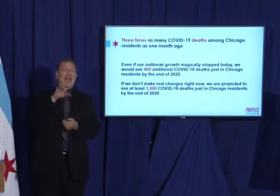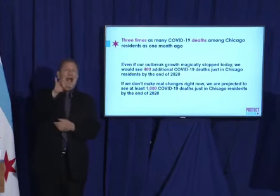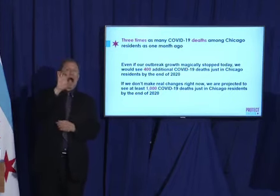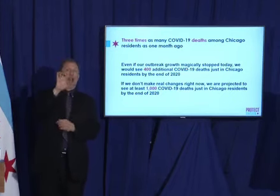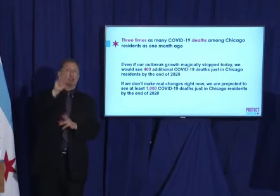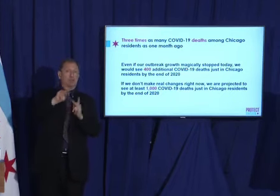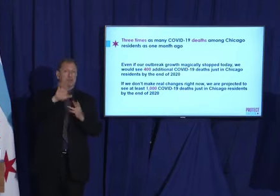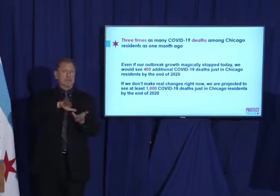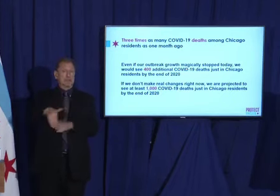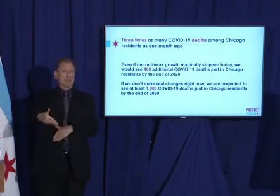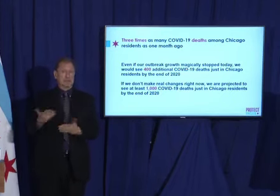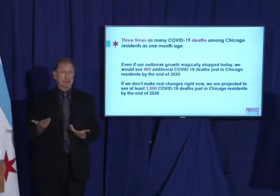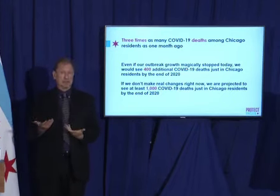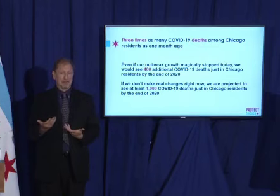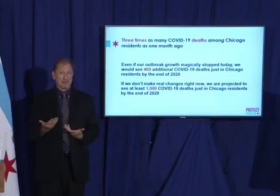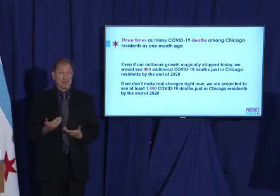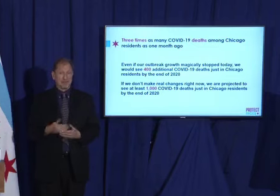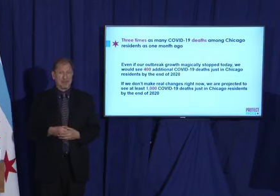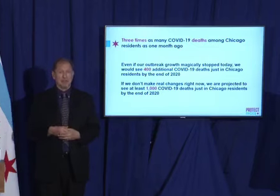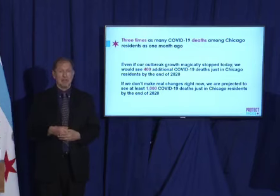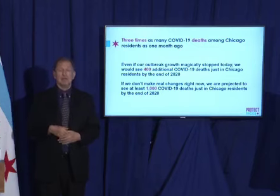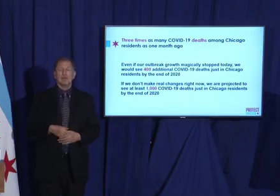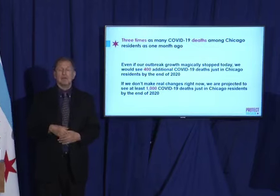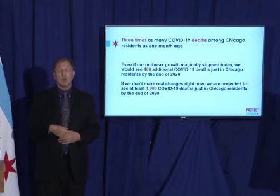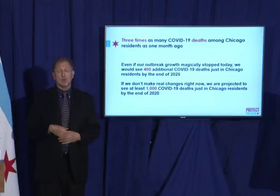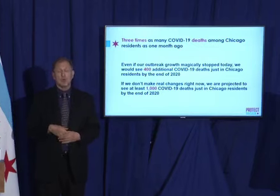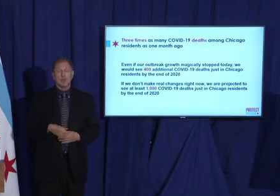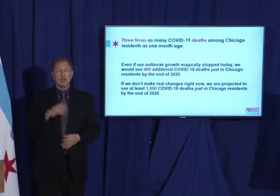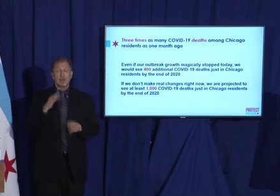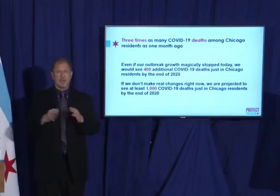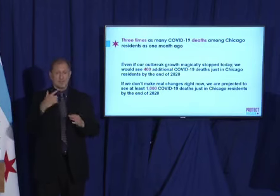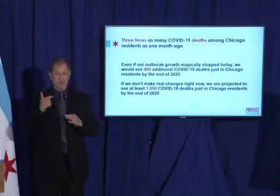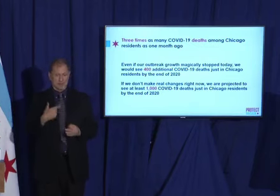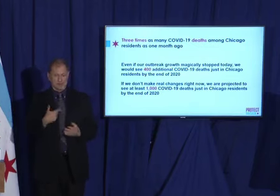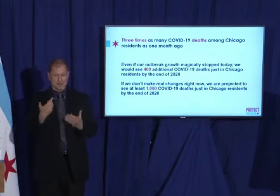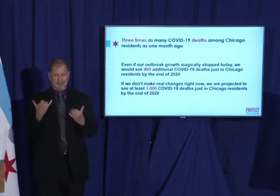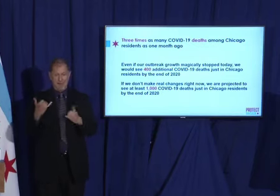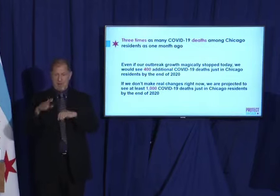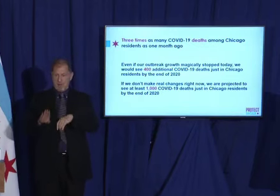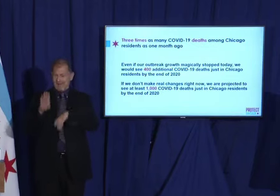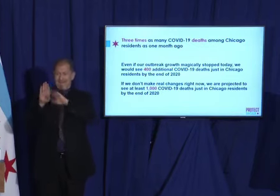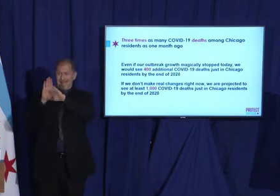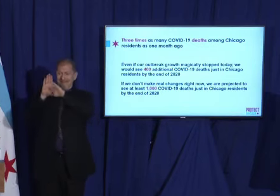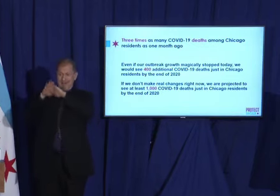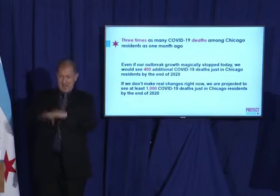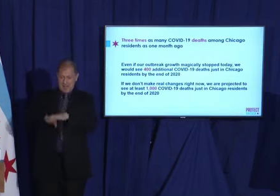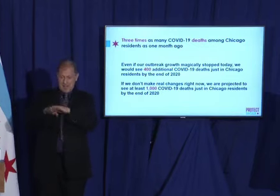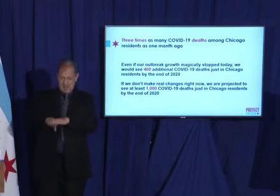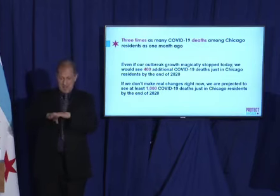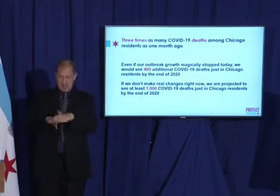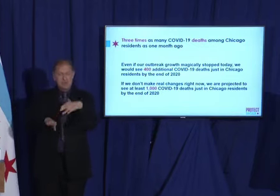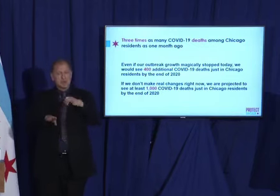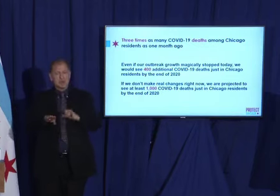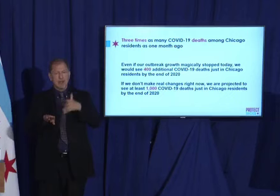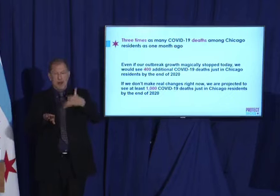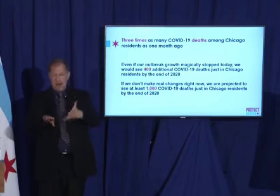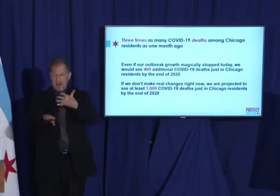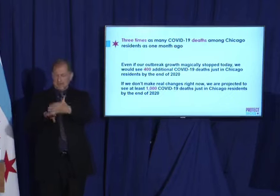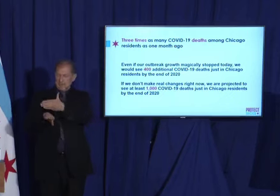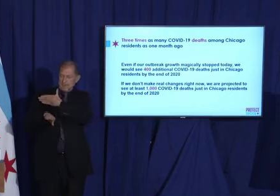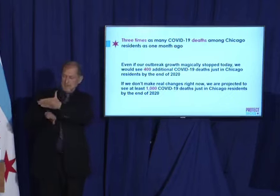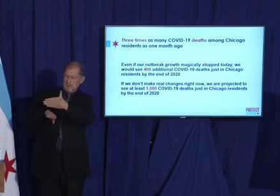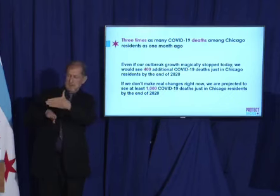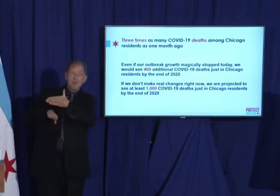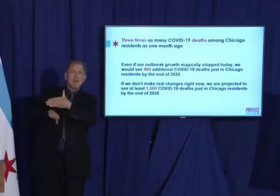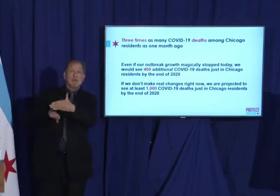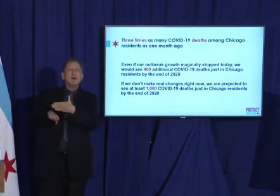If we magically stopped our outbreak growth today, we would still have another 400 COVID deaths in